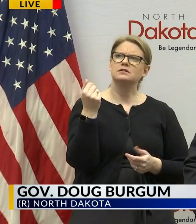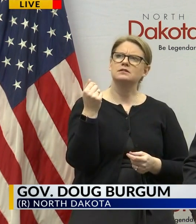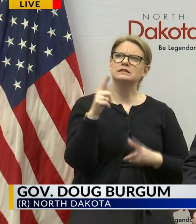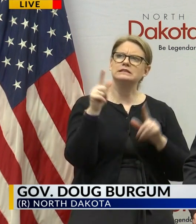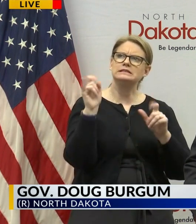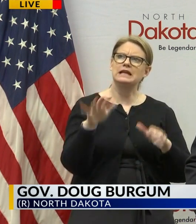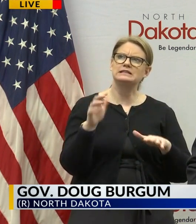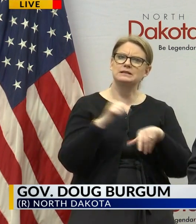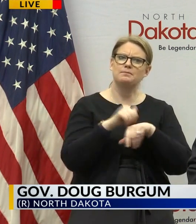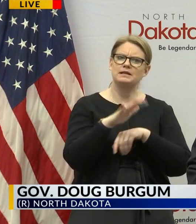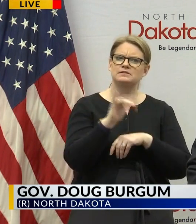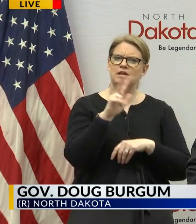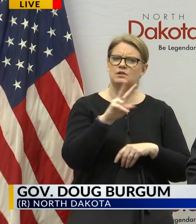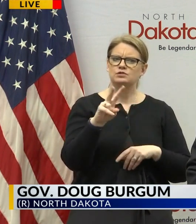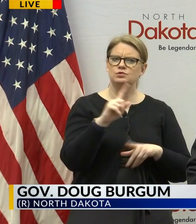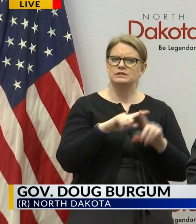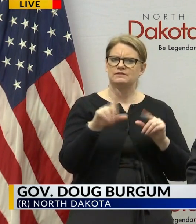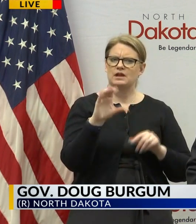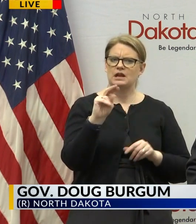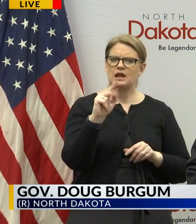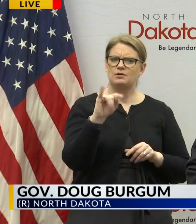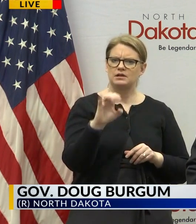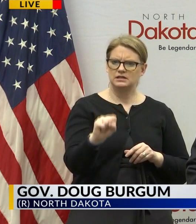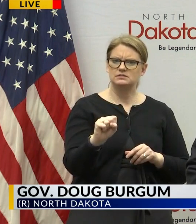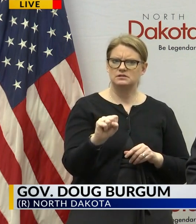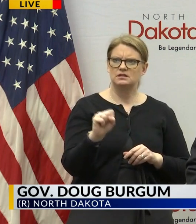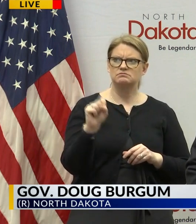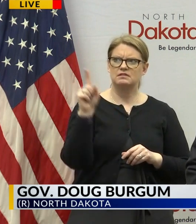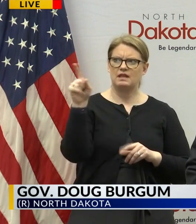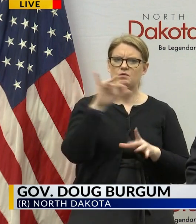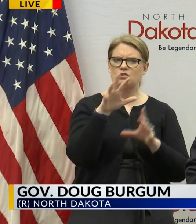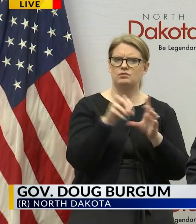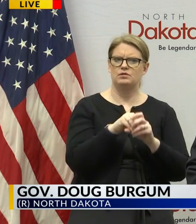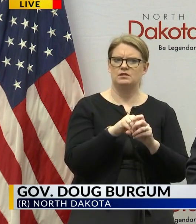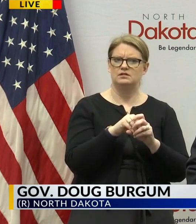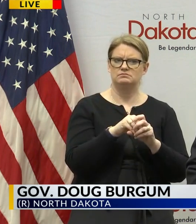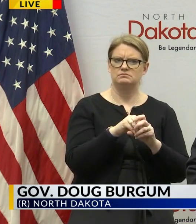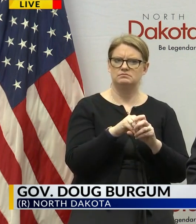tests submitted from 32 different counties and i'm certain that they were part of that 32.